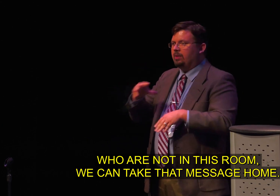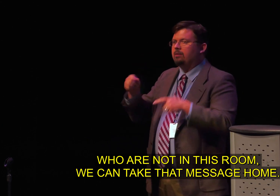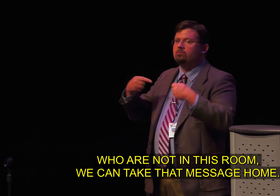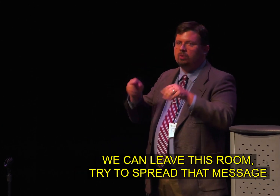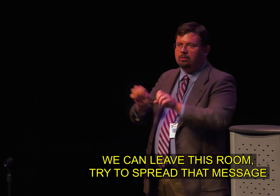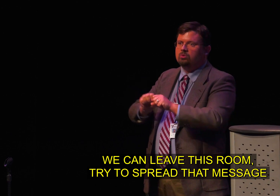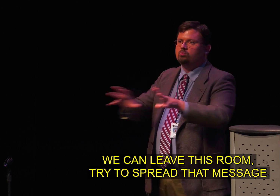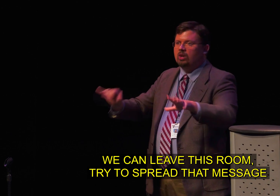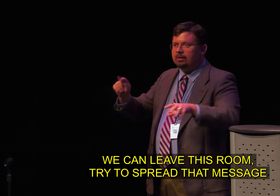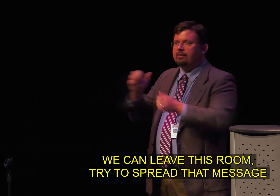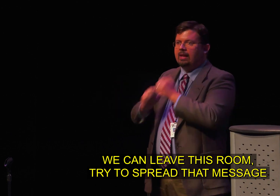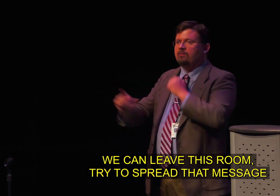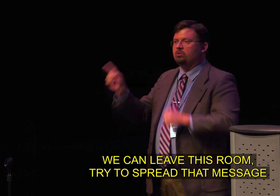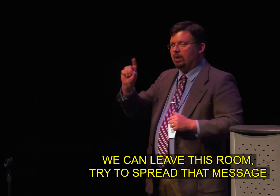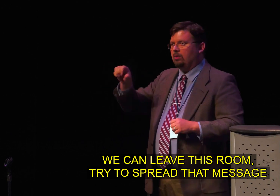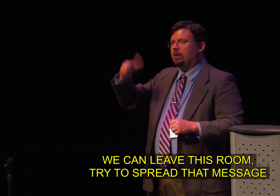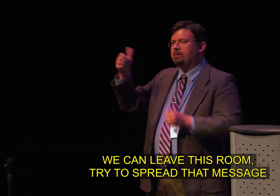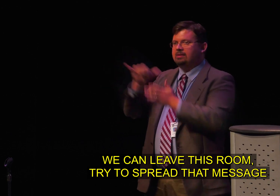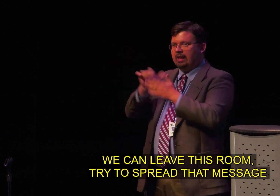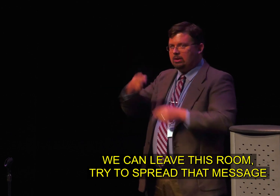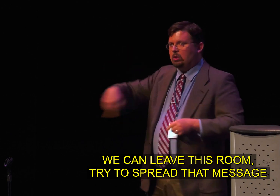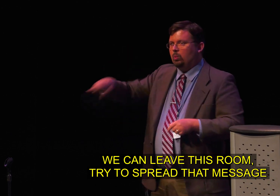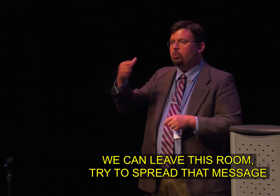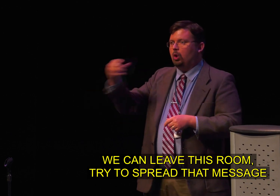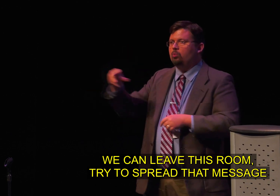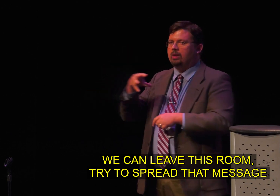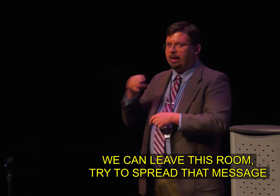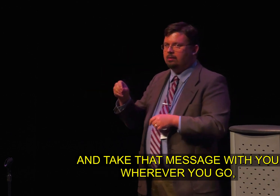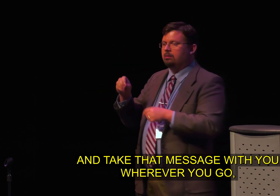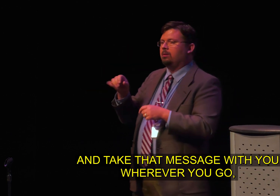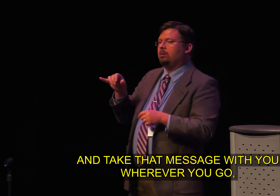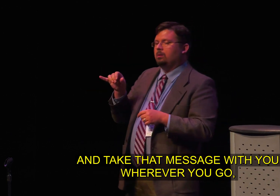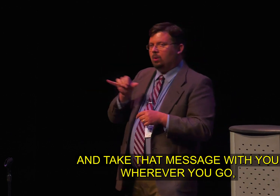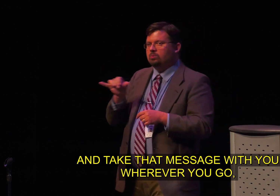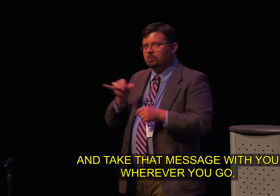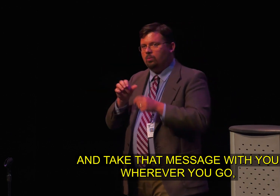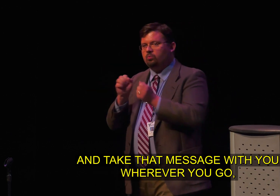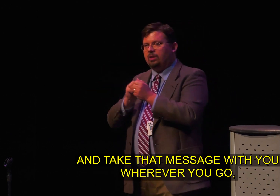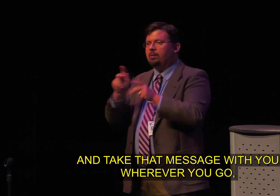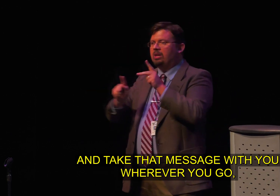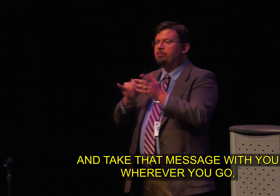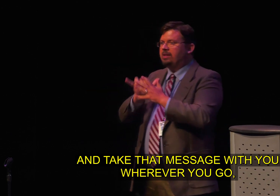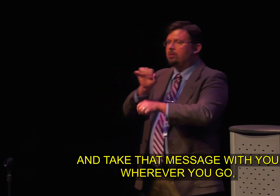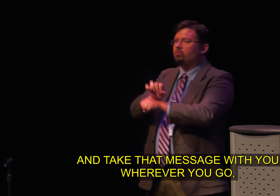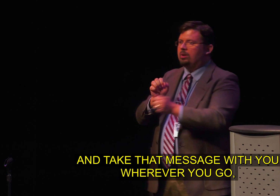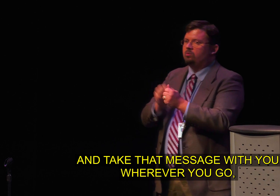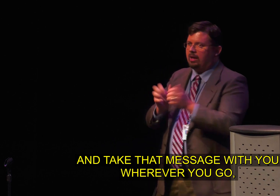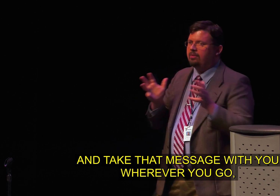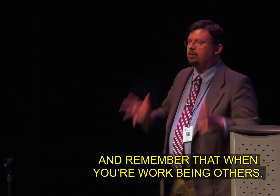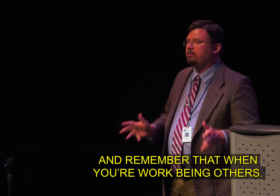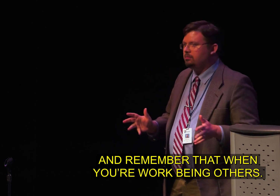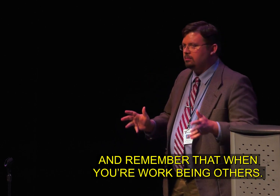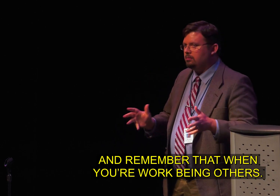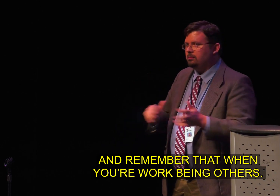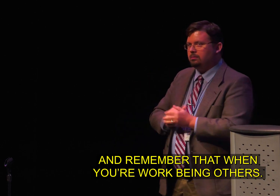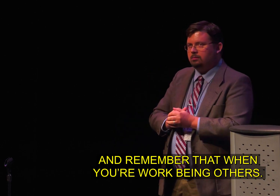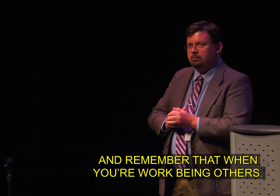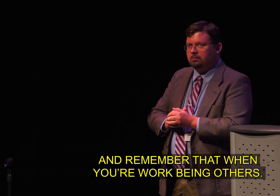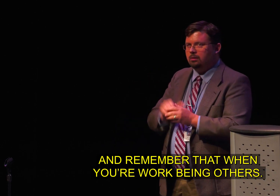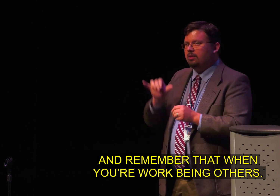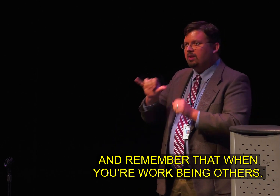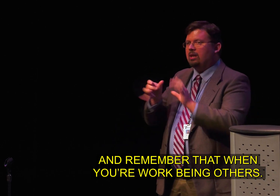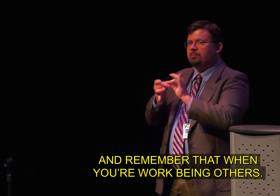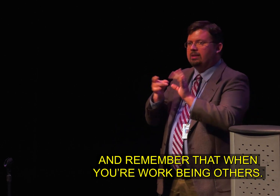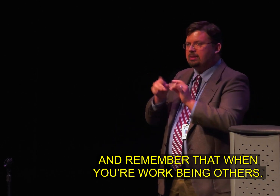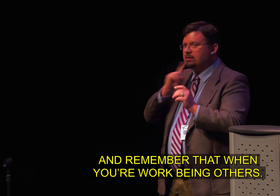message home, we can leave this room, try to spread that message, and take that message with you wherever you go. And remember that